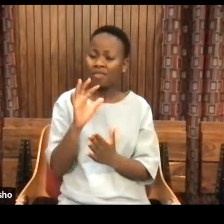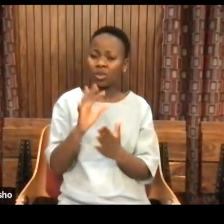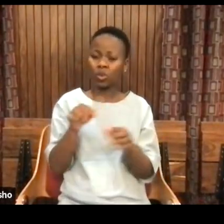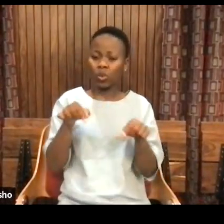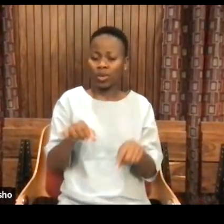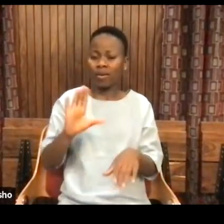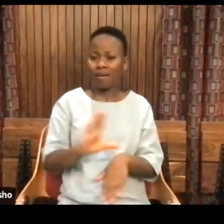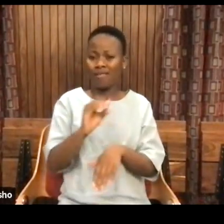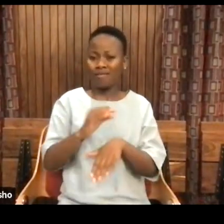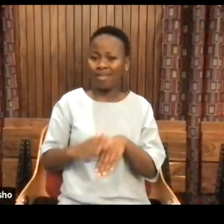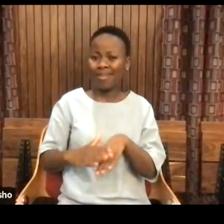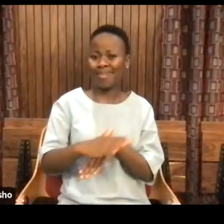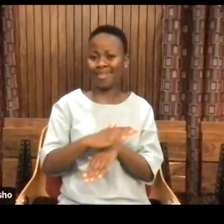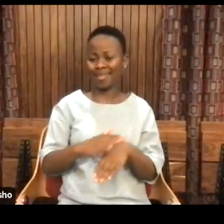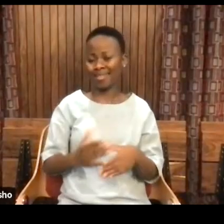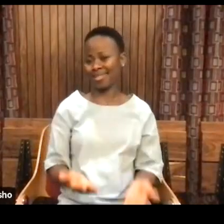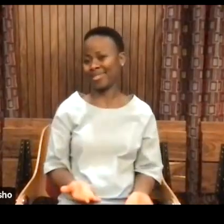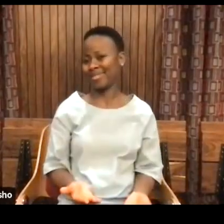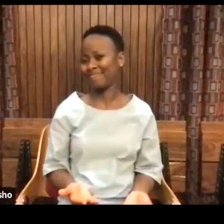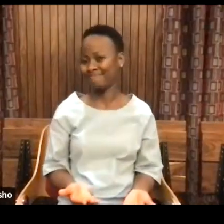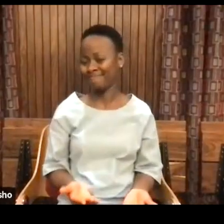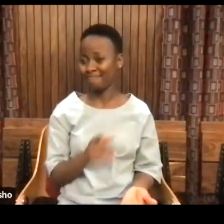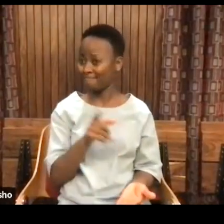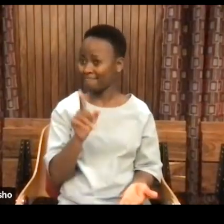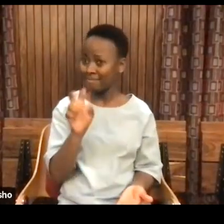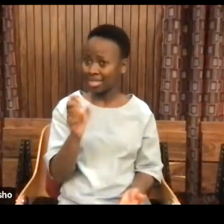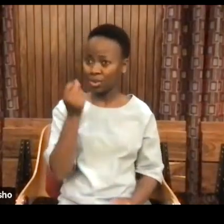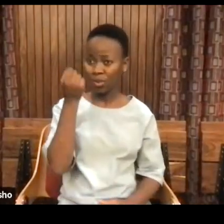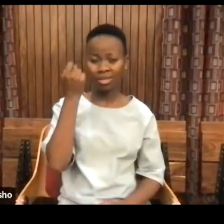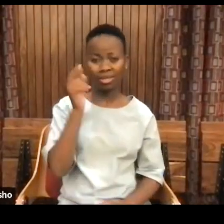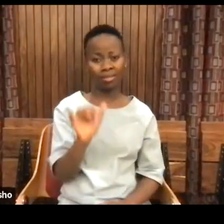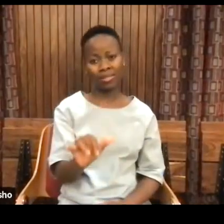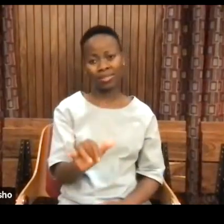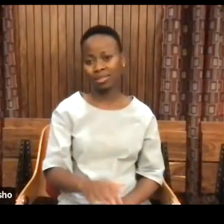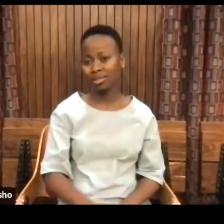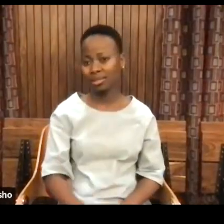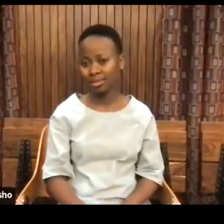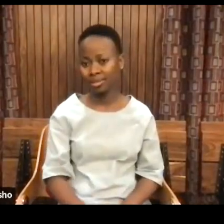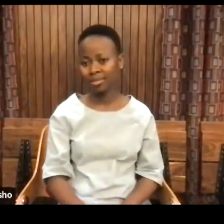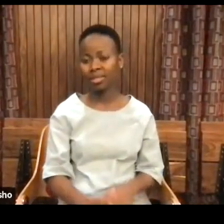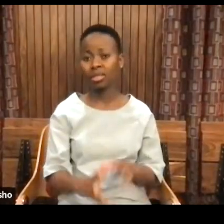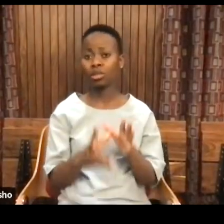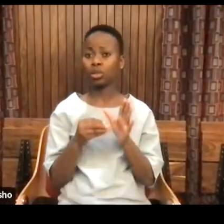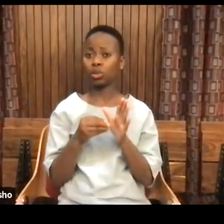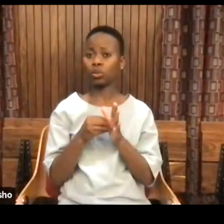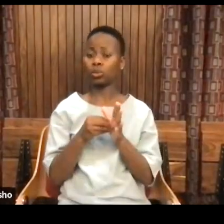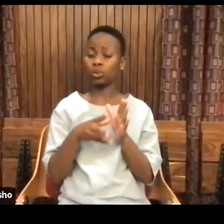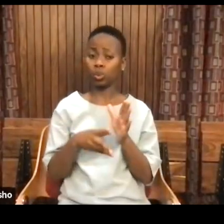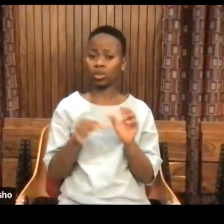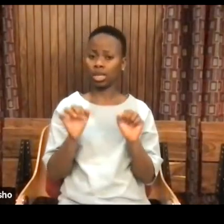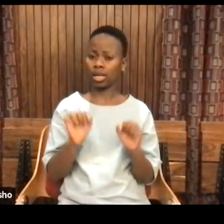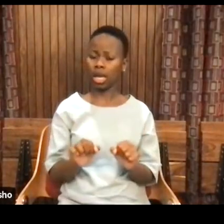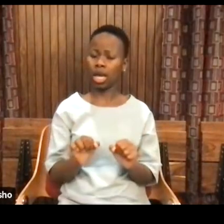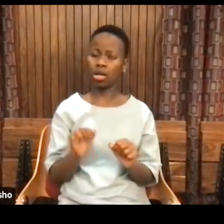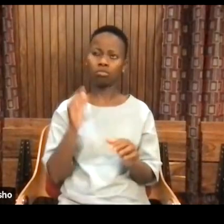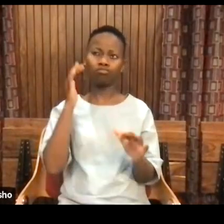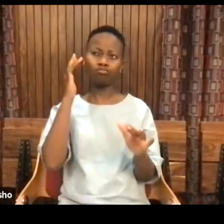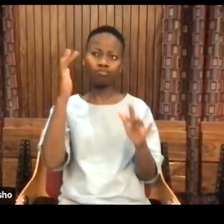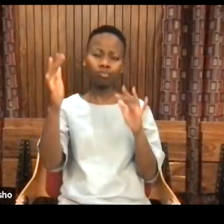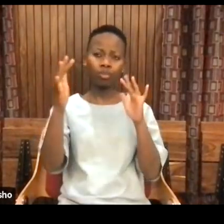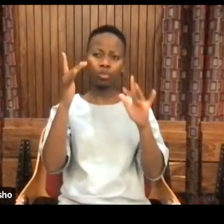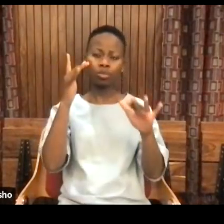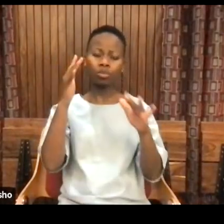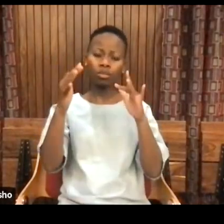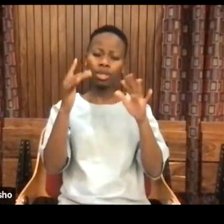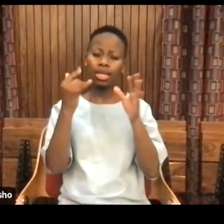that quest, that understanding, means that the students go through a process of